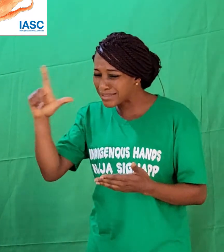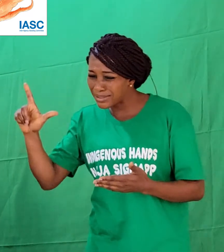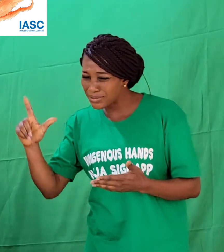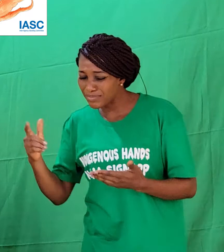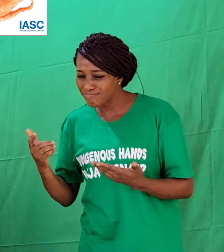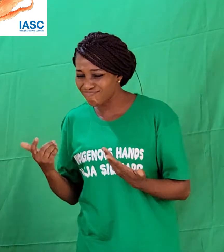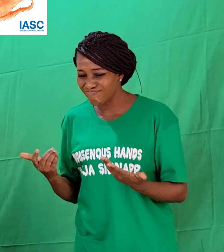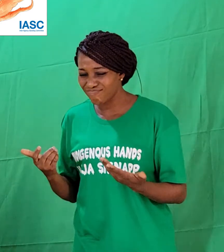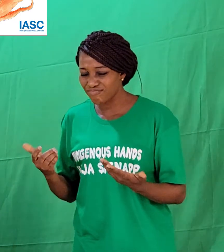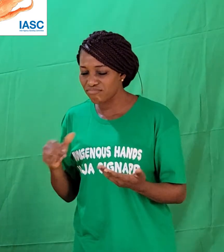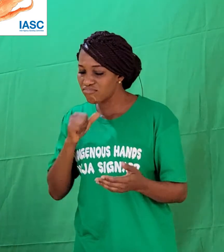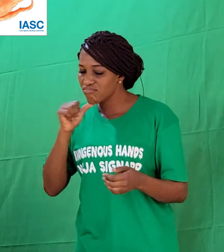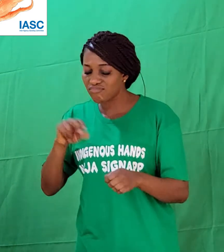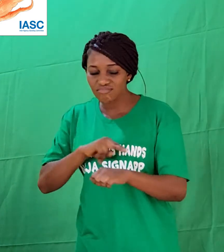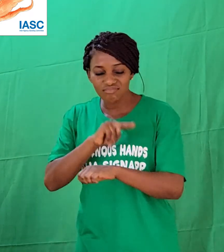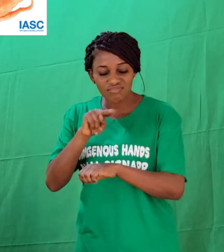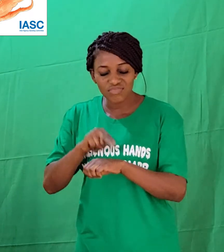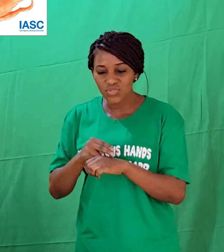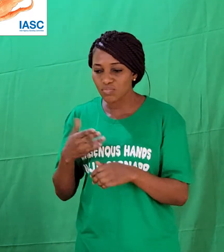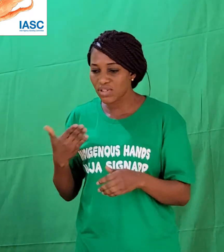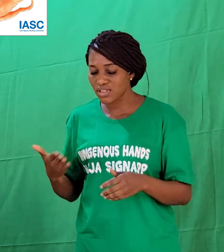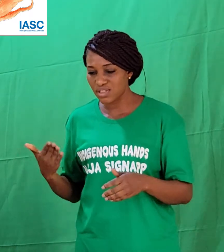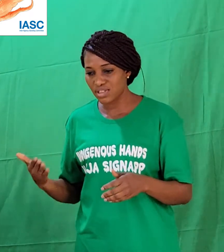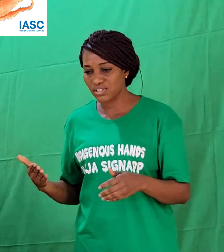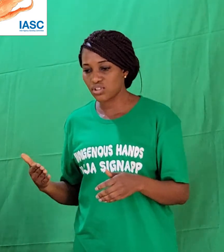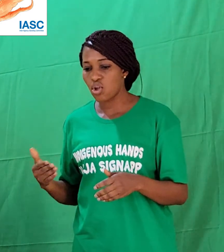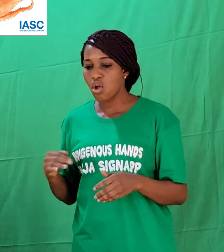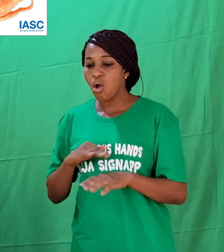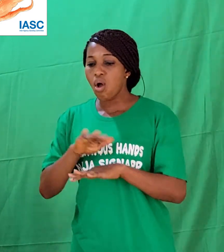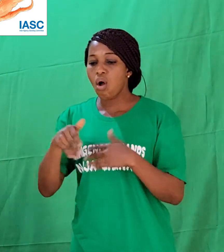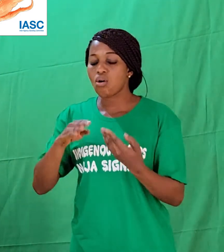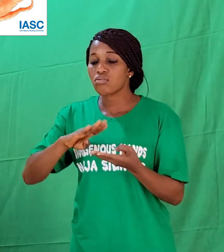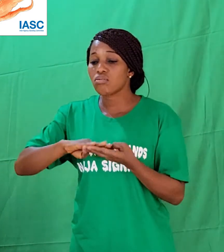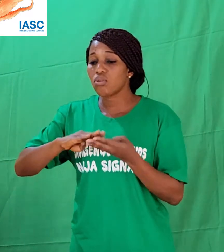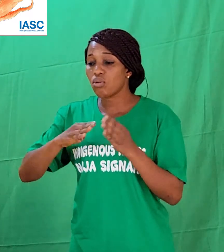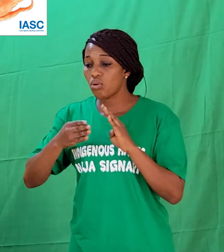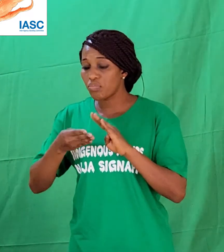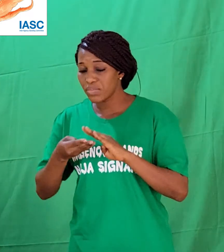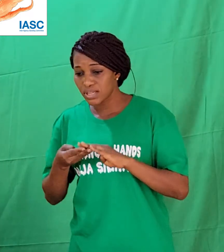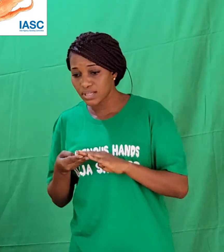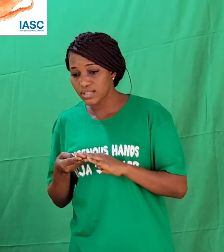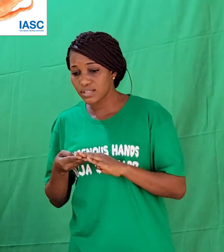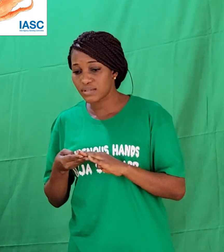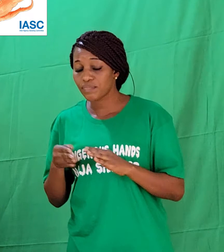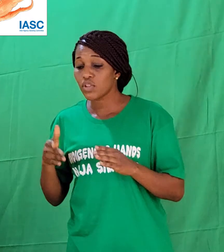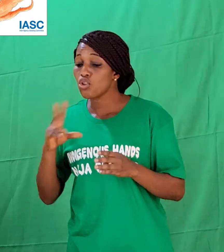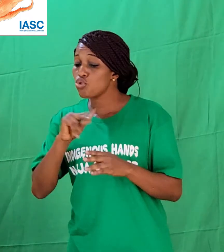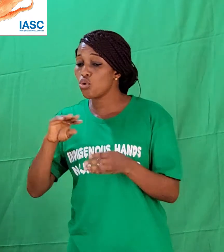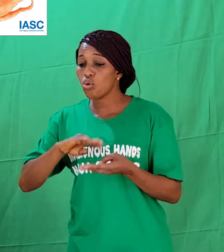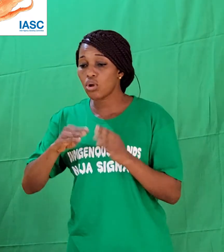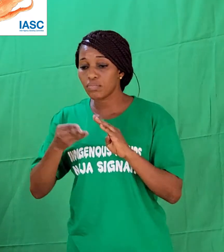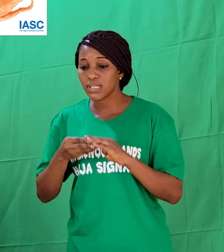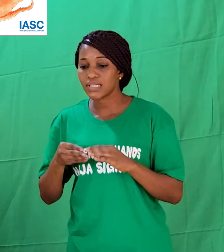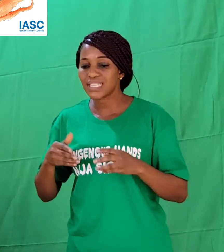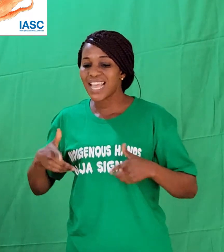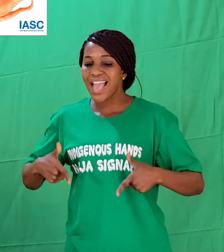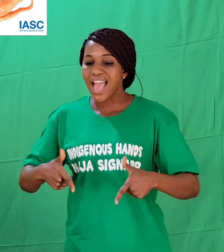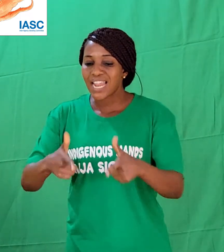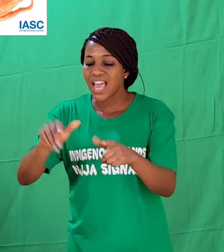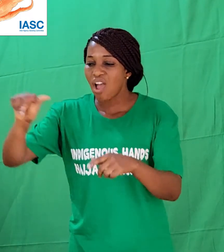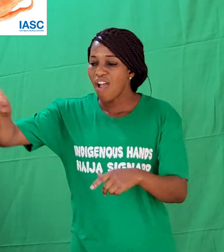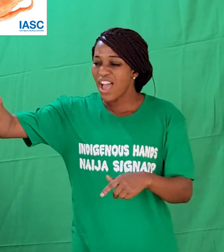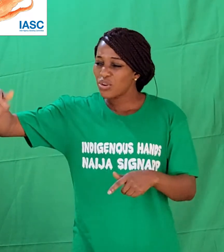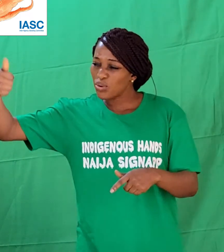There is no community that allows another community language to be the language